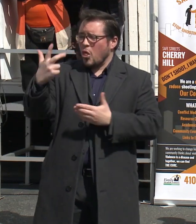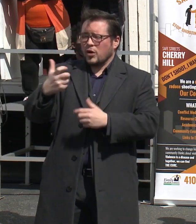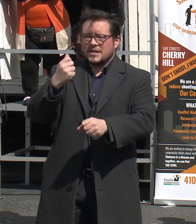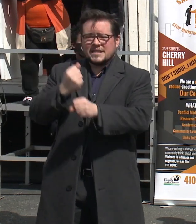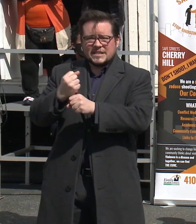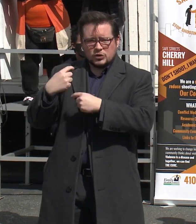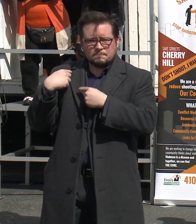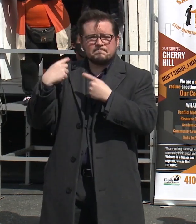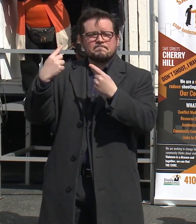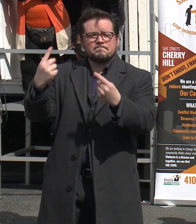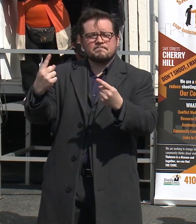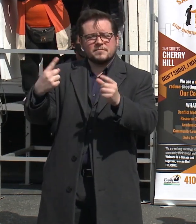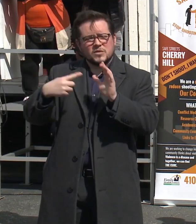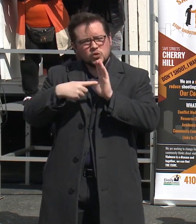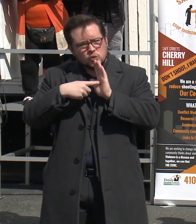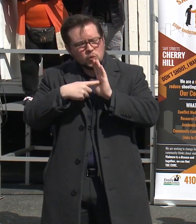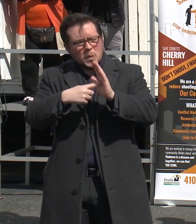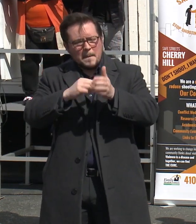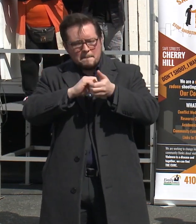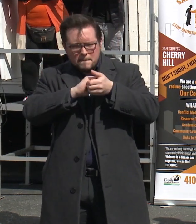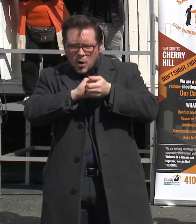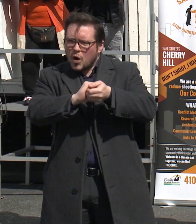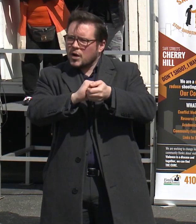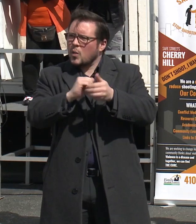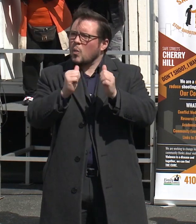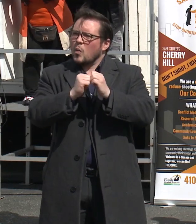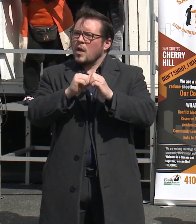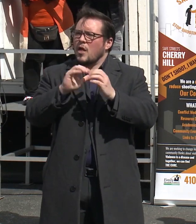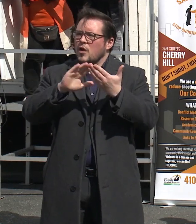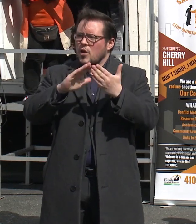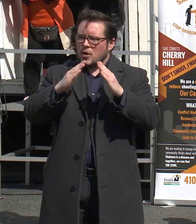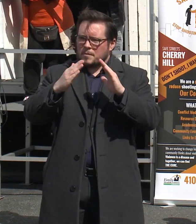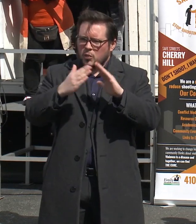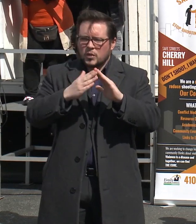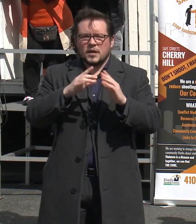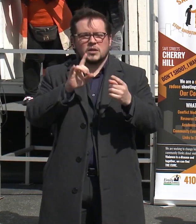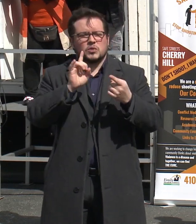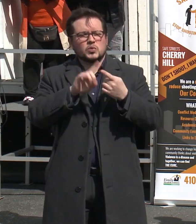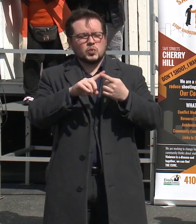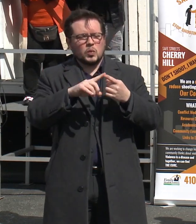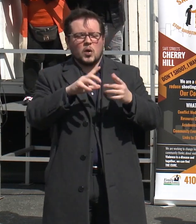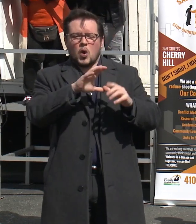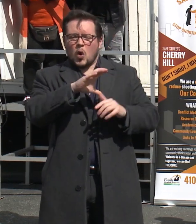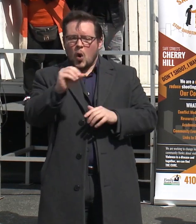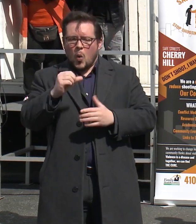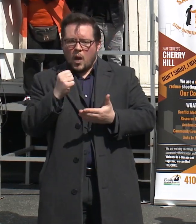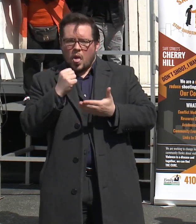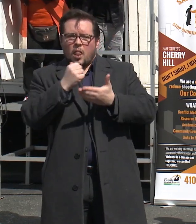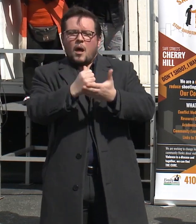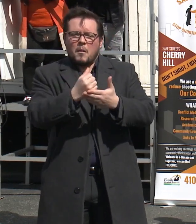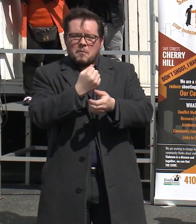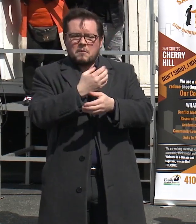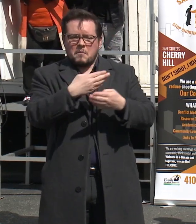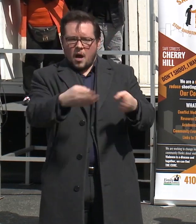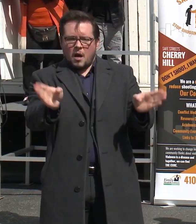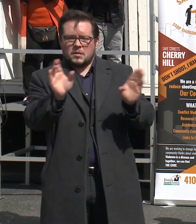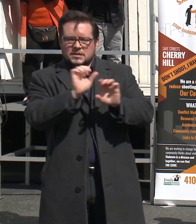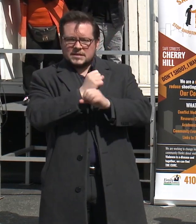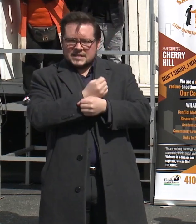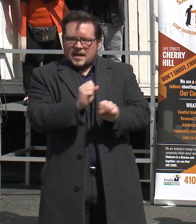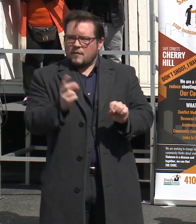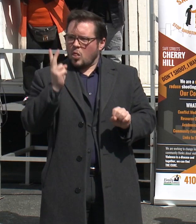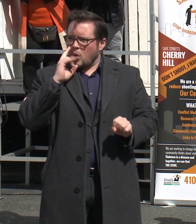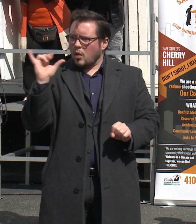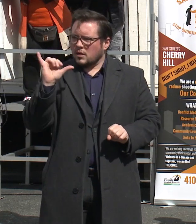and demonstrates what partnering with the community to co-produce public safety truly looks like. Not only has this